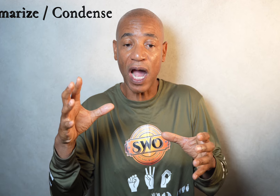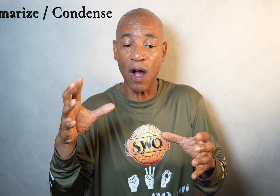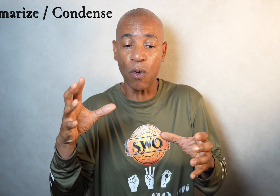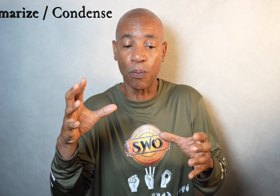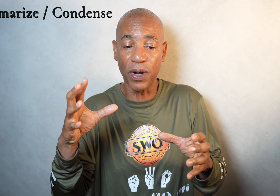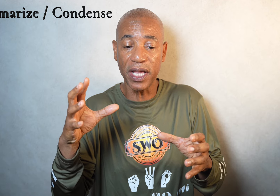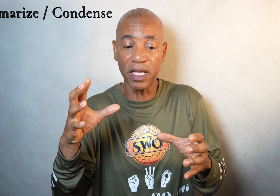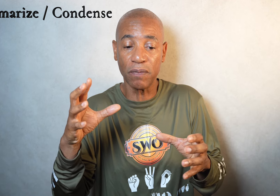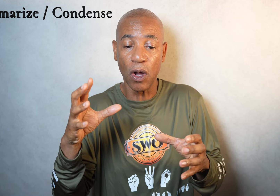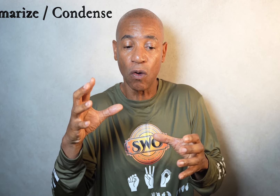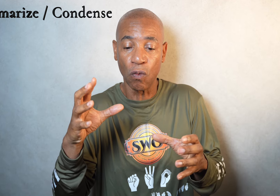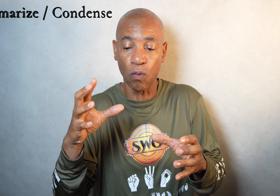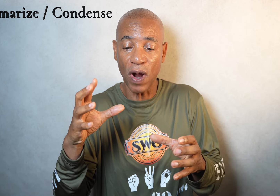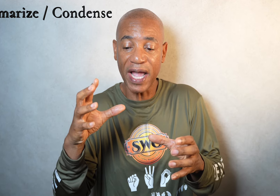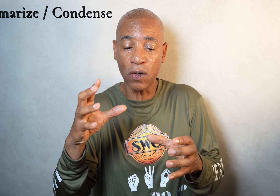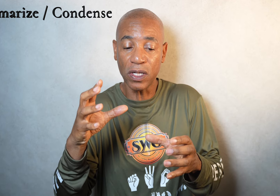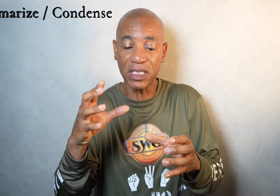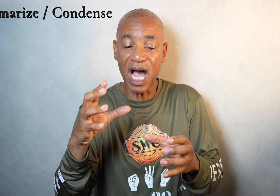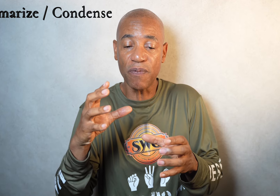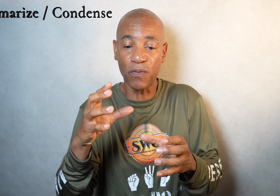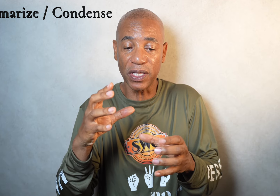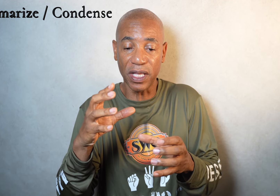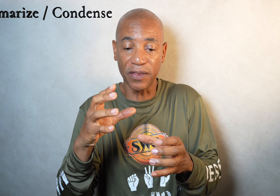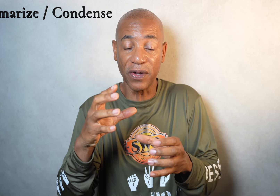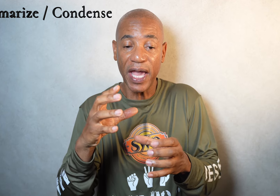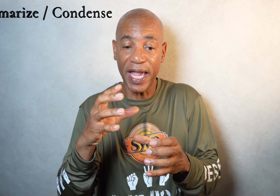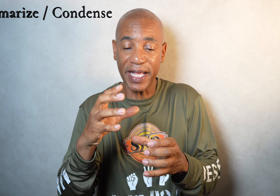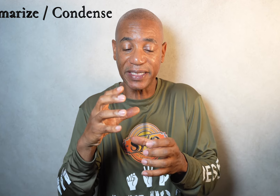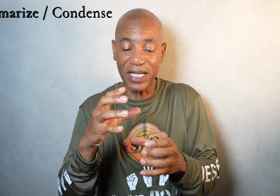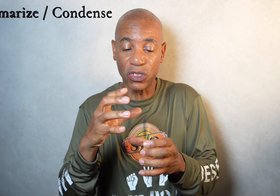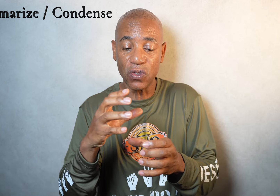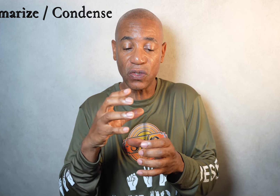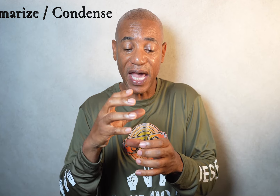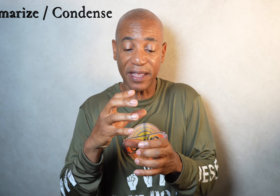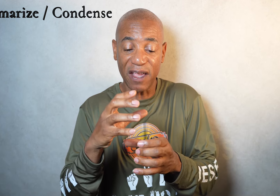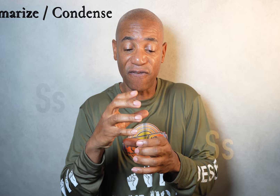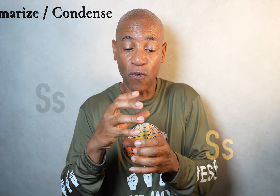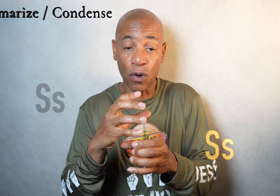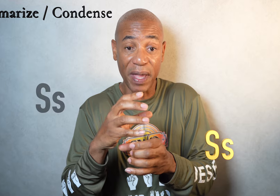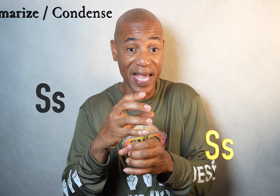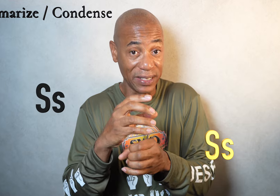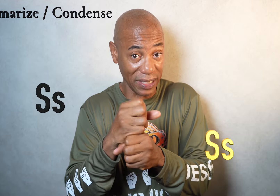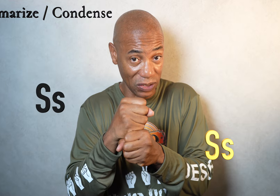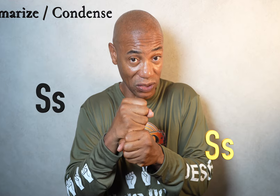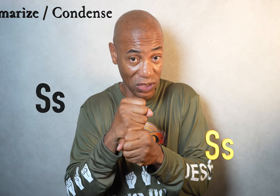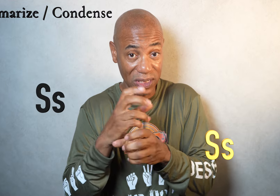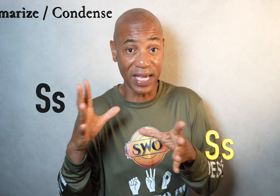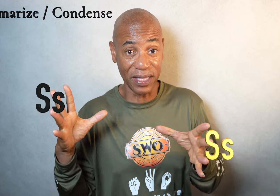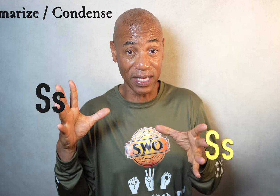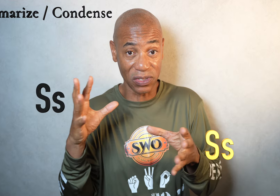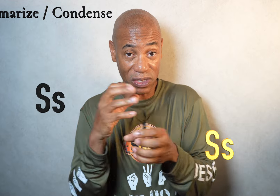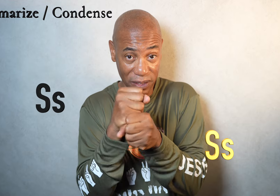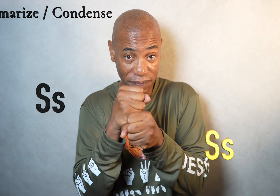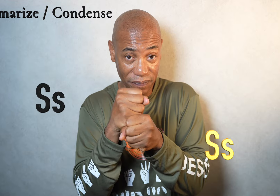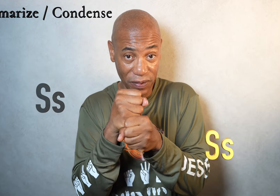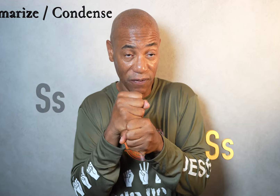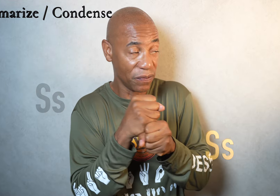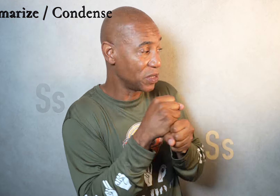I will bring them right on top of one another. And as I do that, they form Ss. Just like this. From the